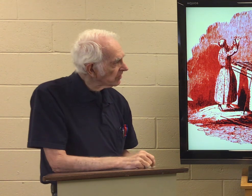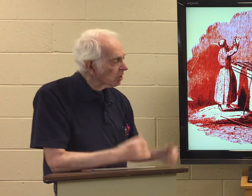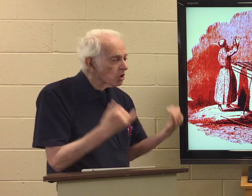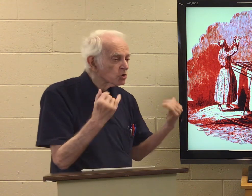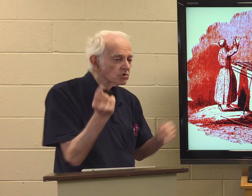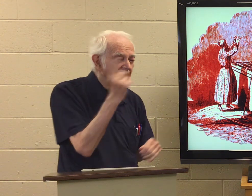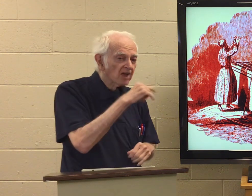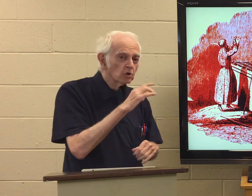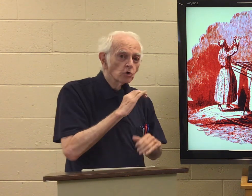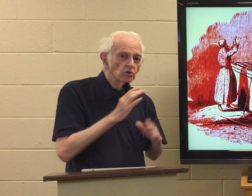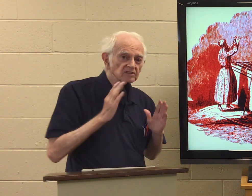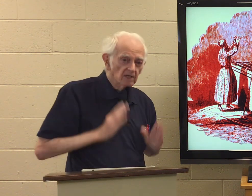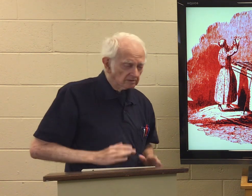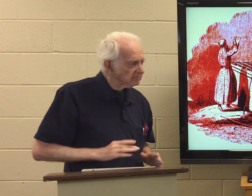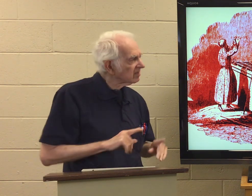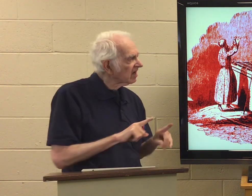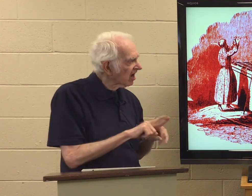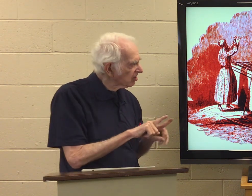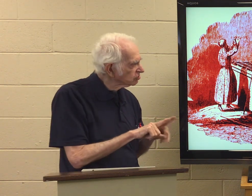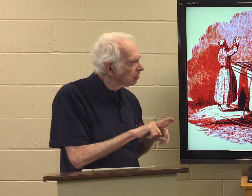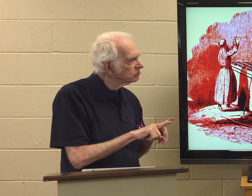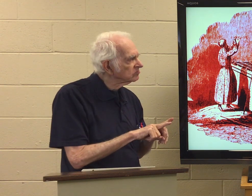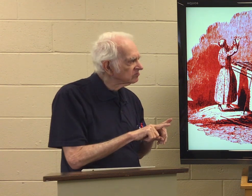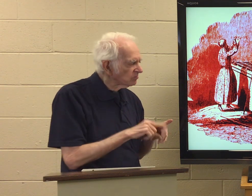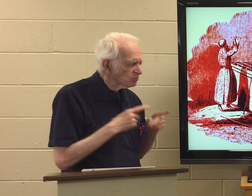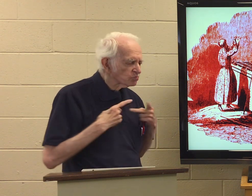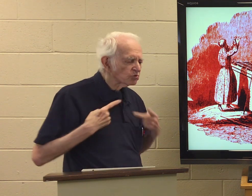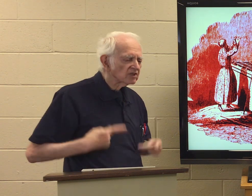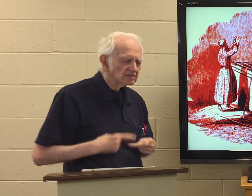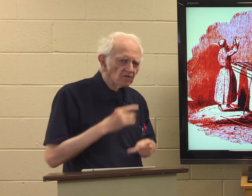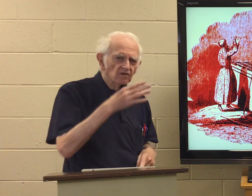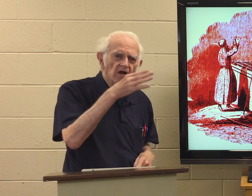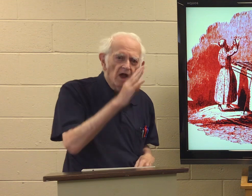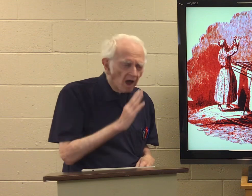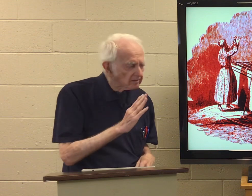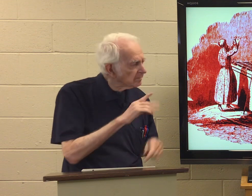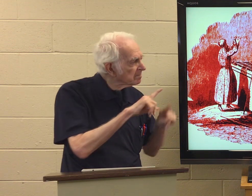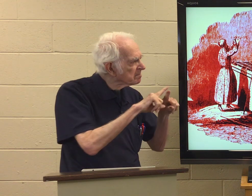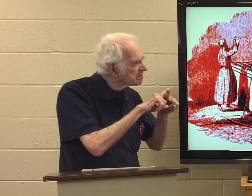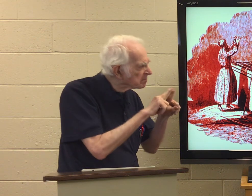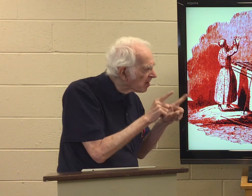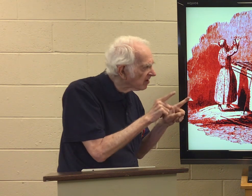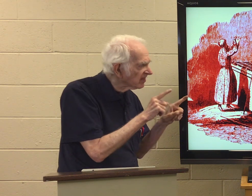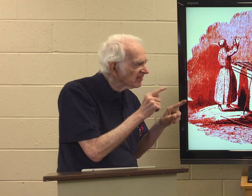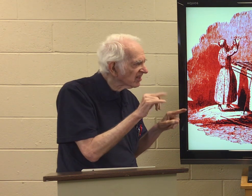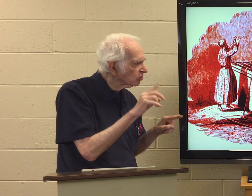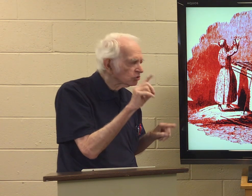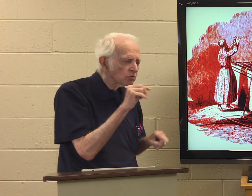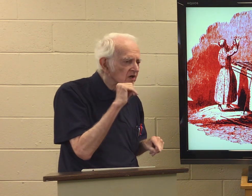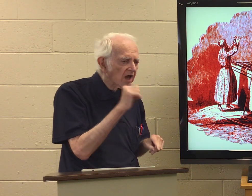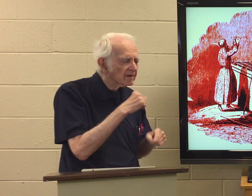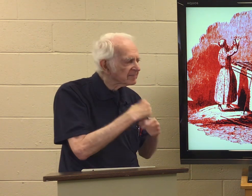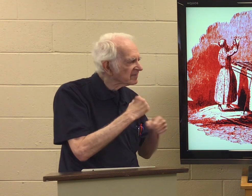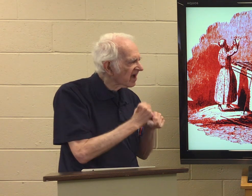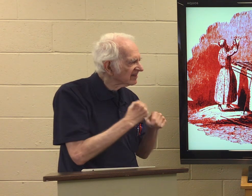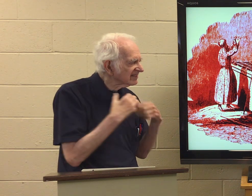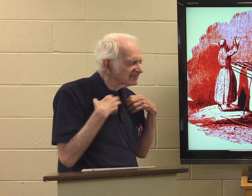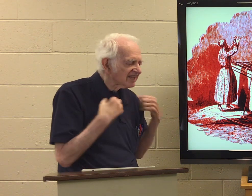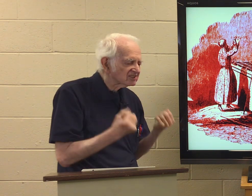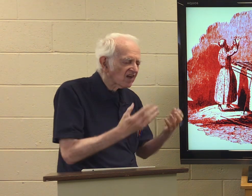Today, Christians are also priests of God, but they do not make sacrifices